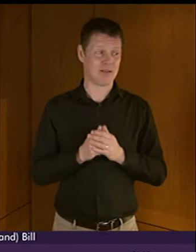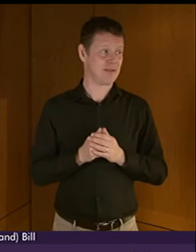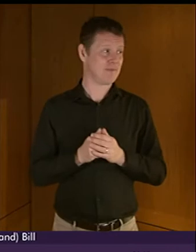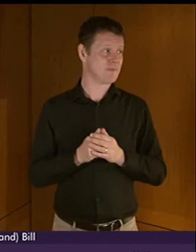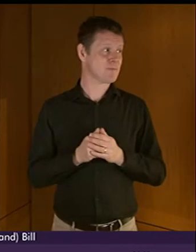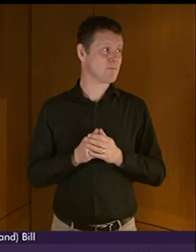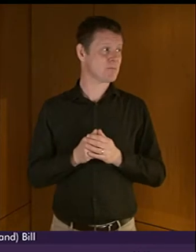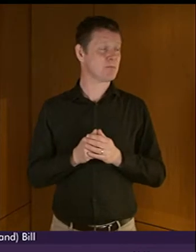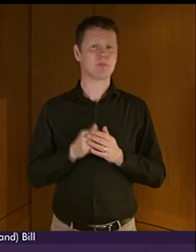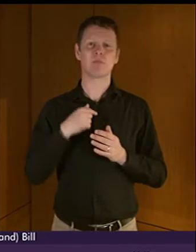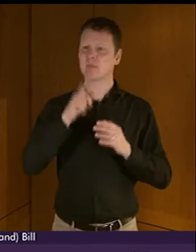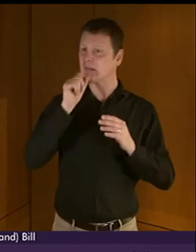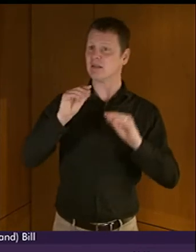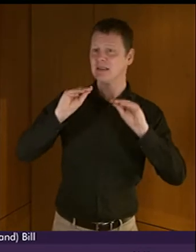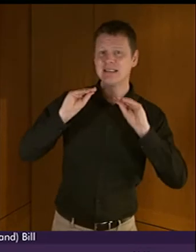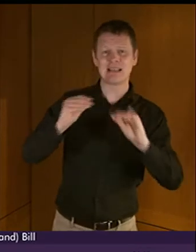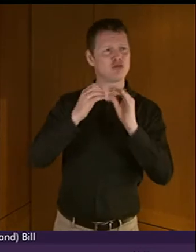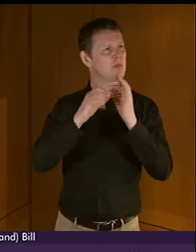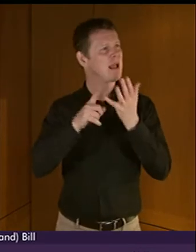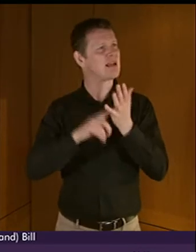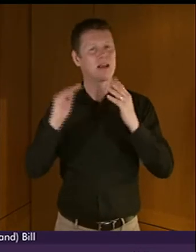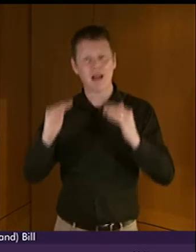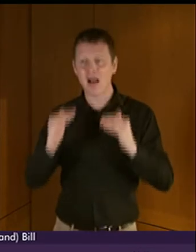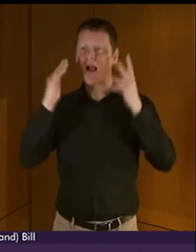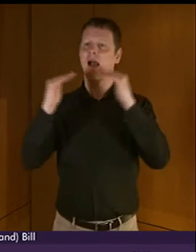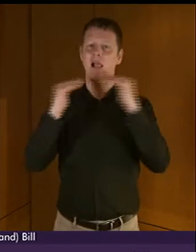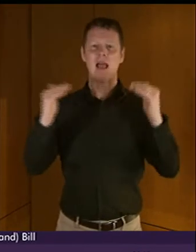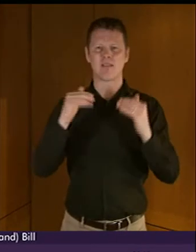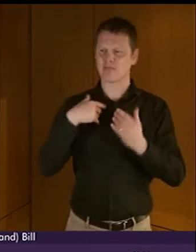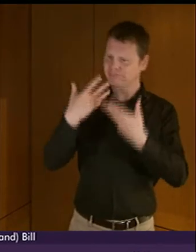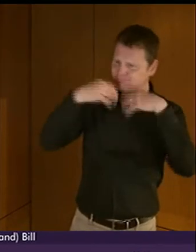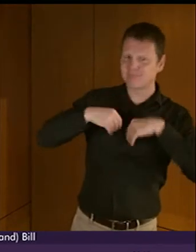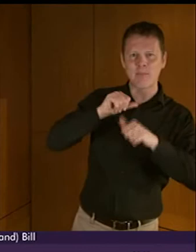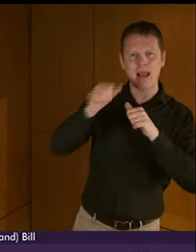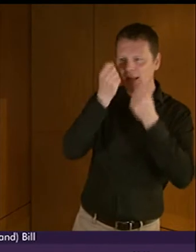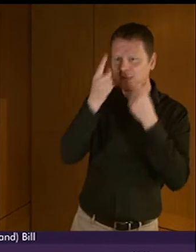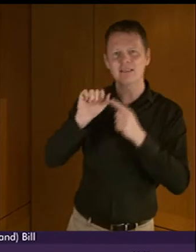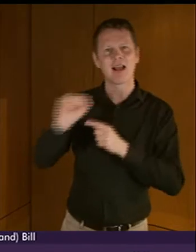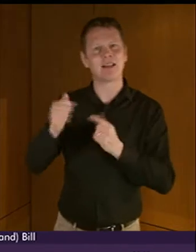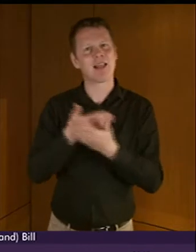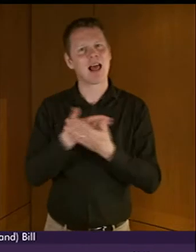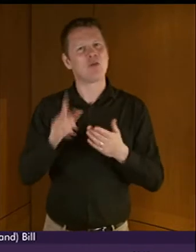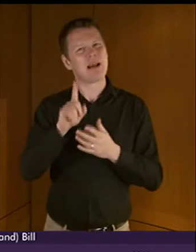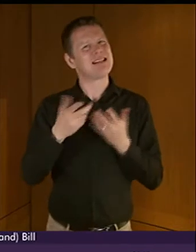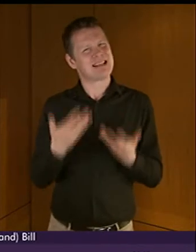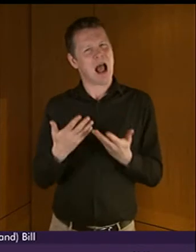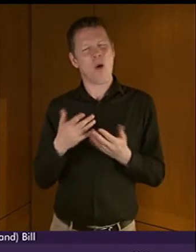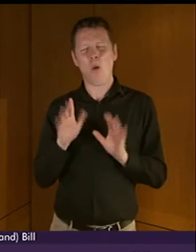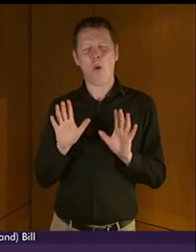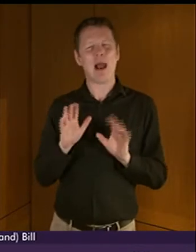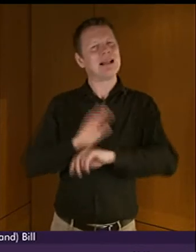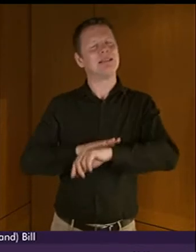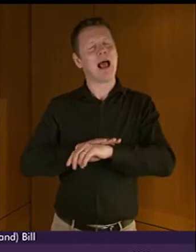at a higher level and develop a better understanding of the language. But it is now time to take the next step,